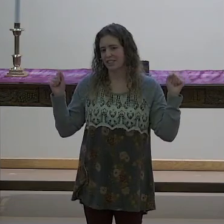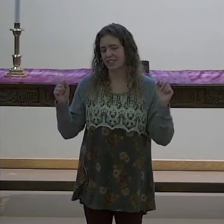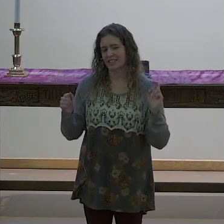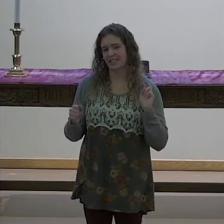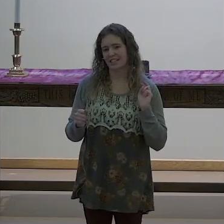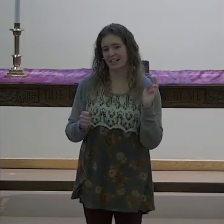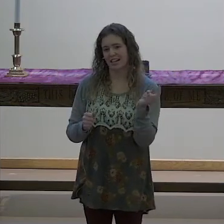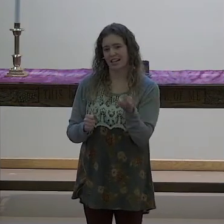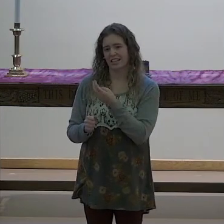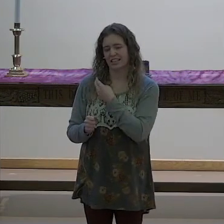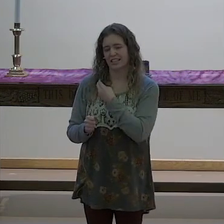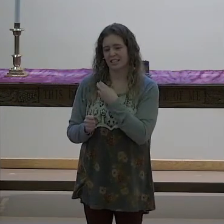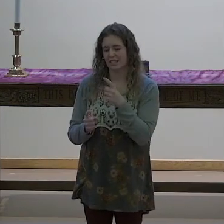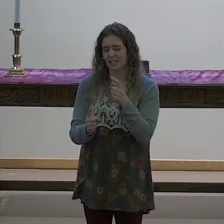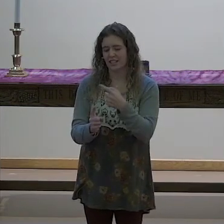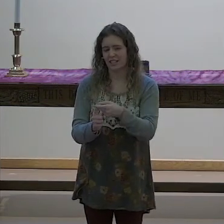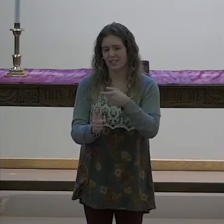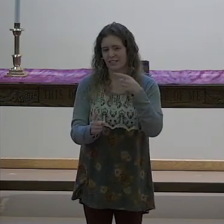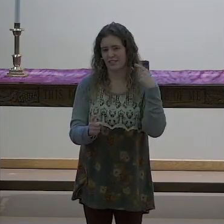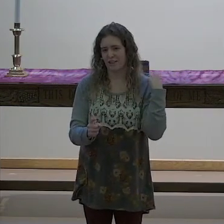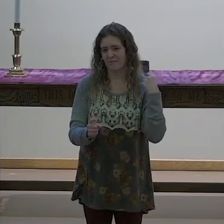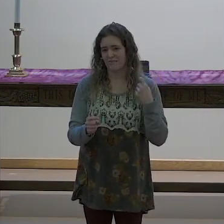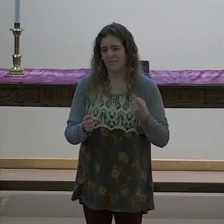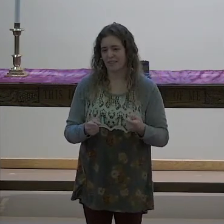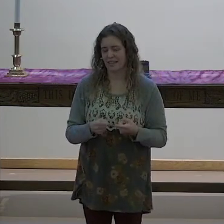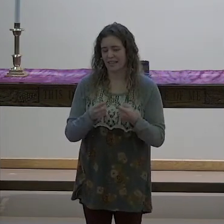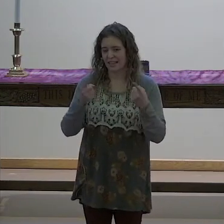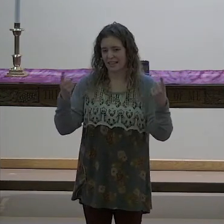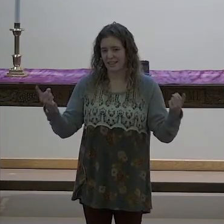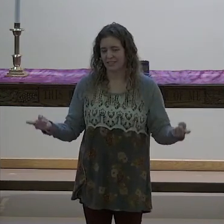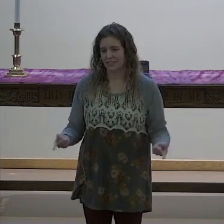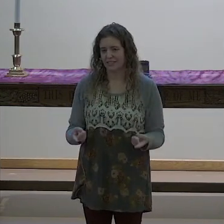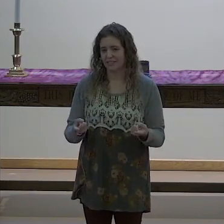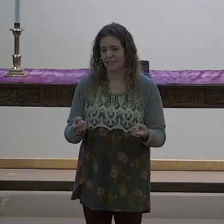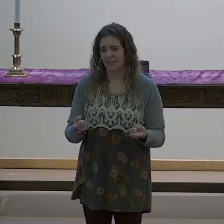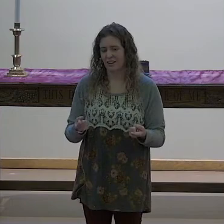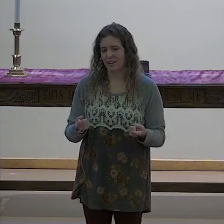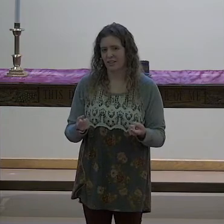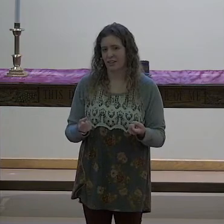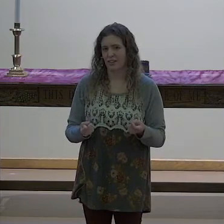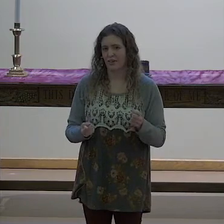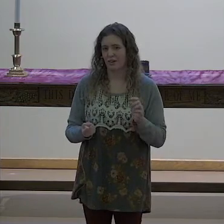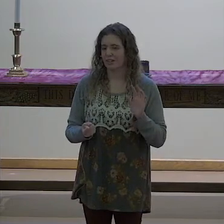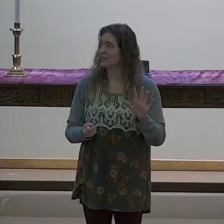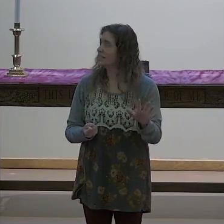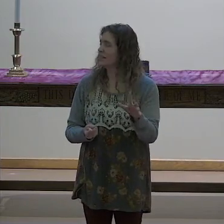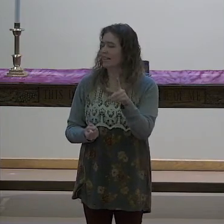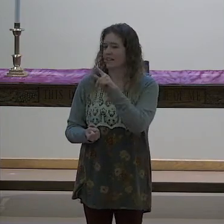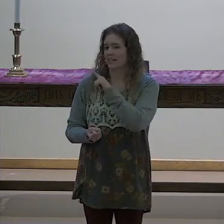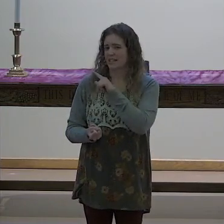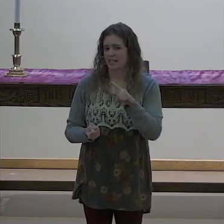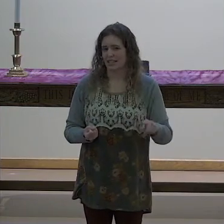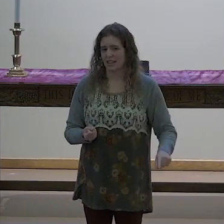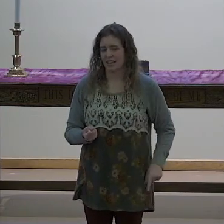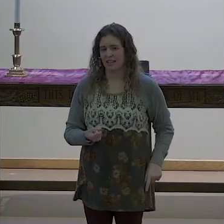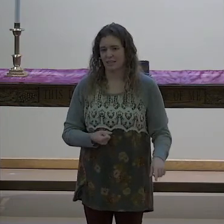us from evil for yours is the kingdom,